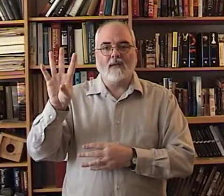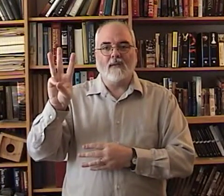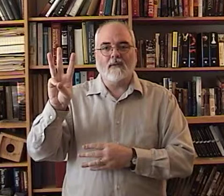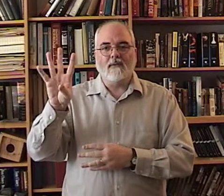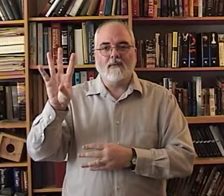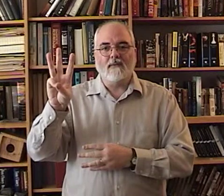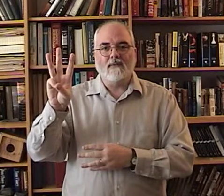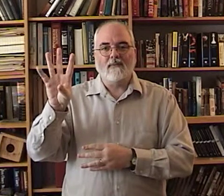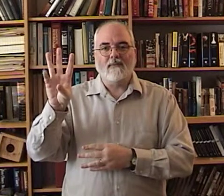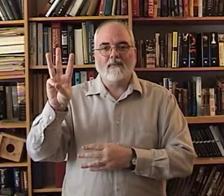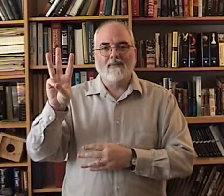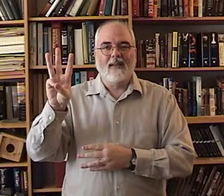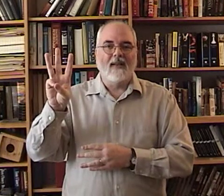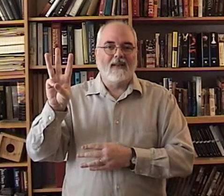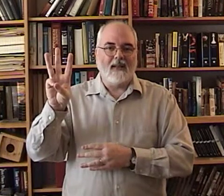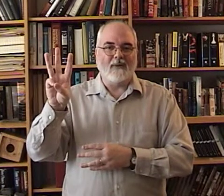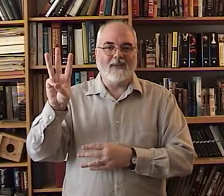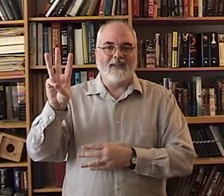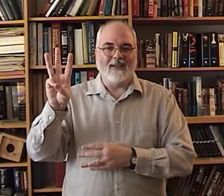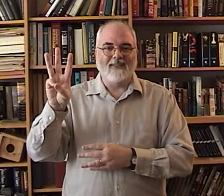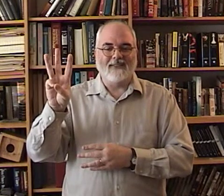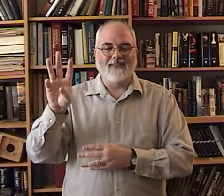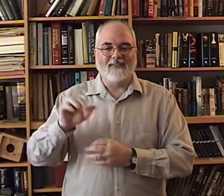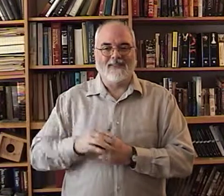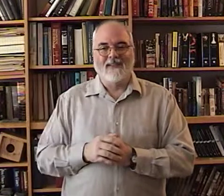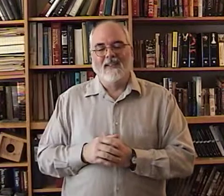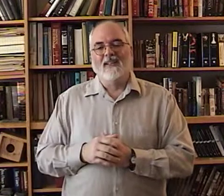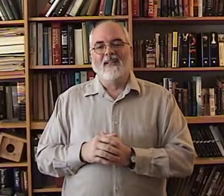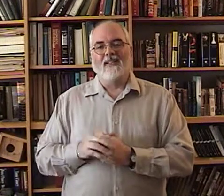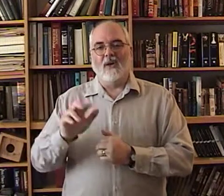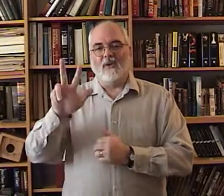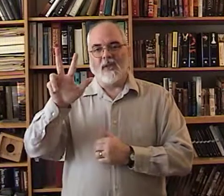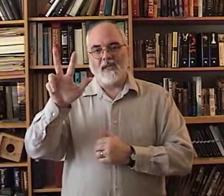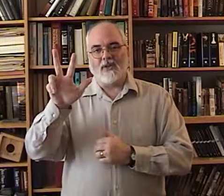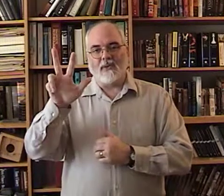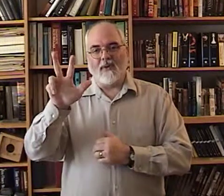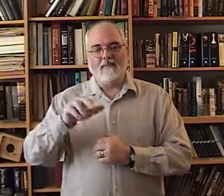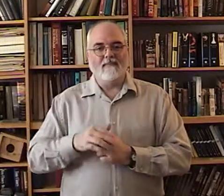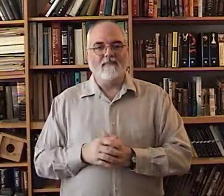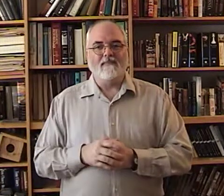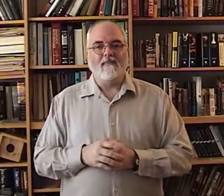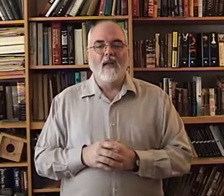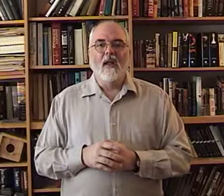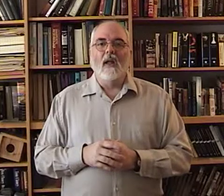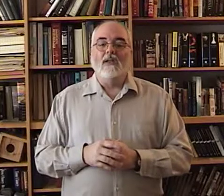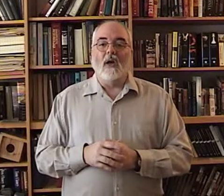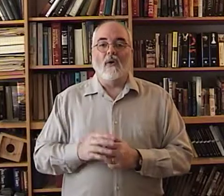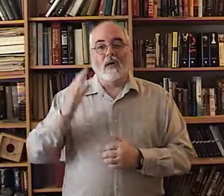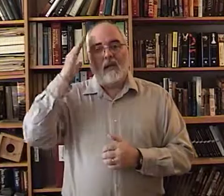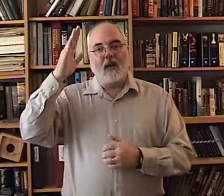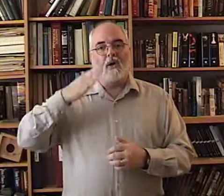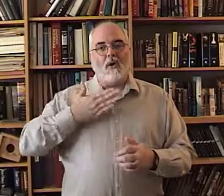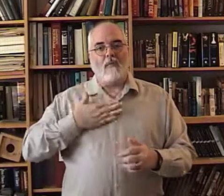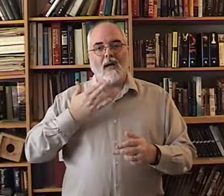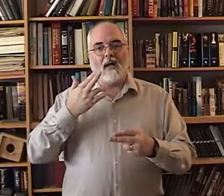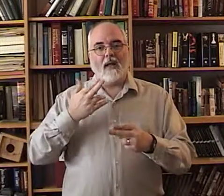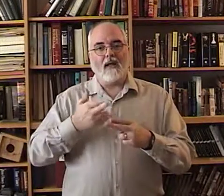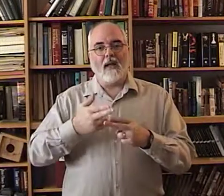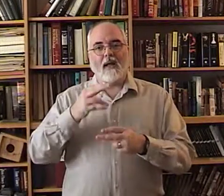that was six that that's three so hello my name